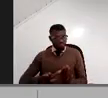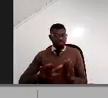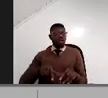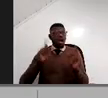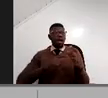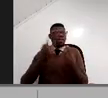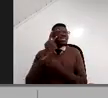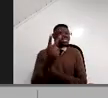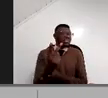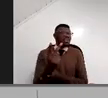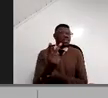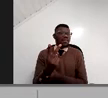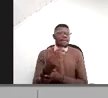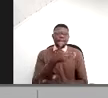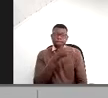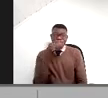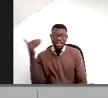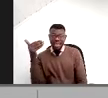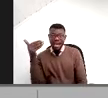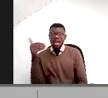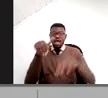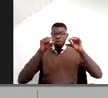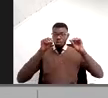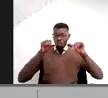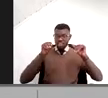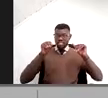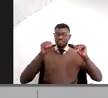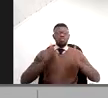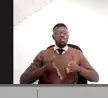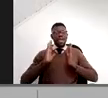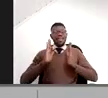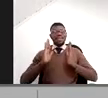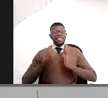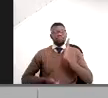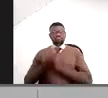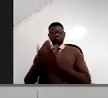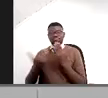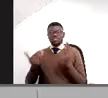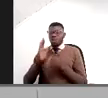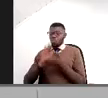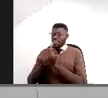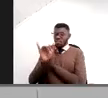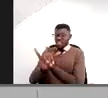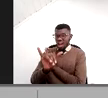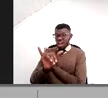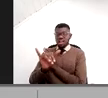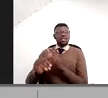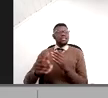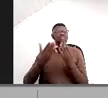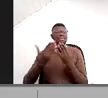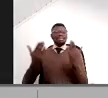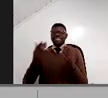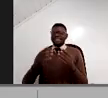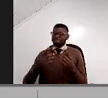into a better efficient production, because without that, our product will not survive.